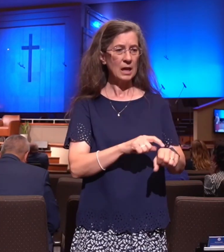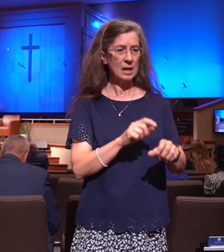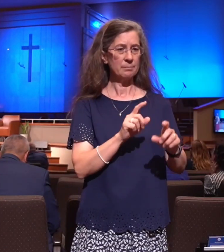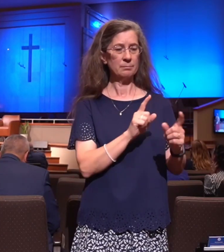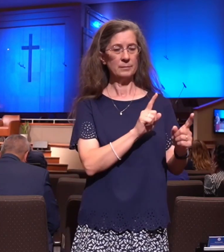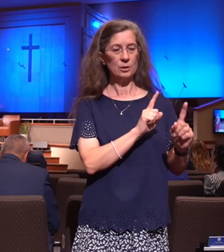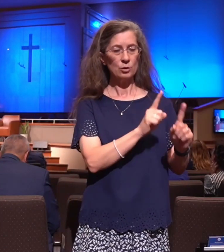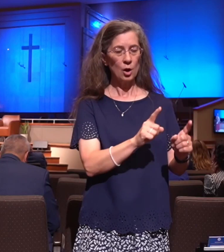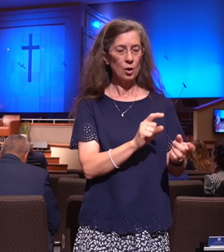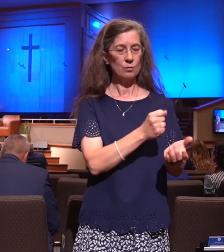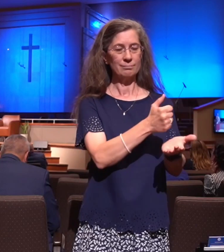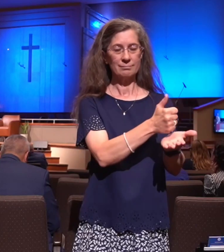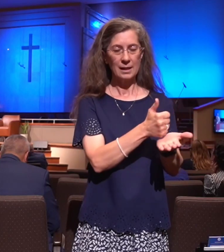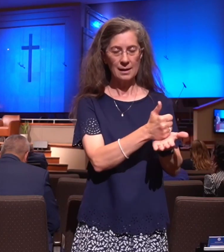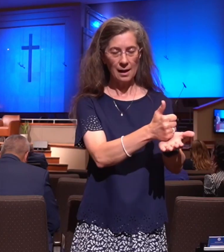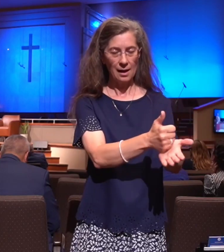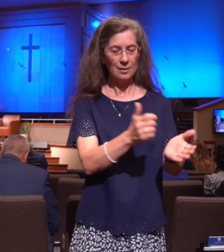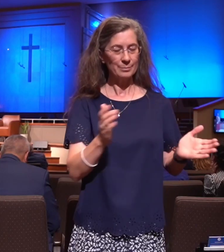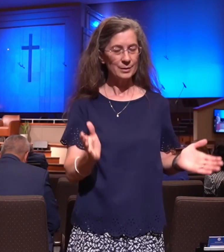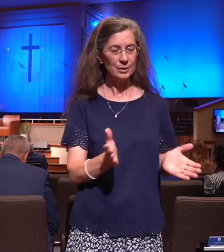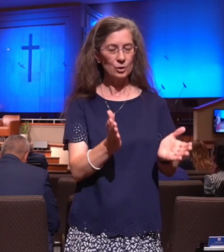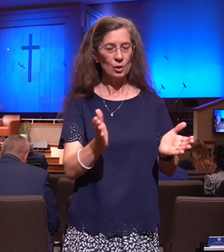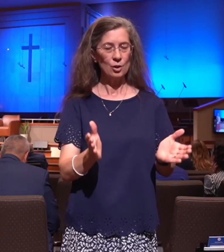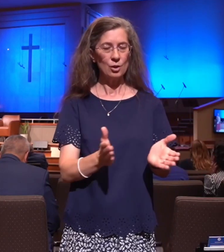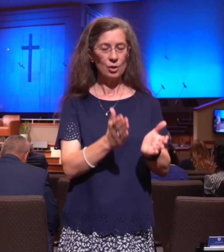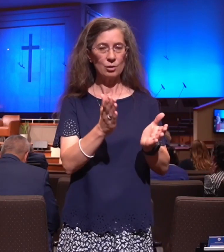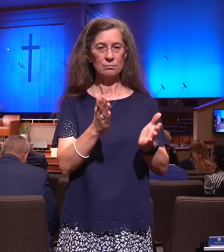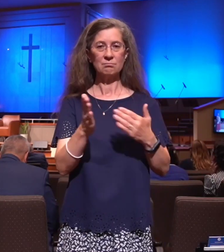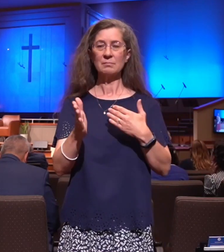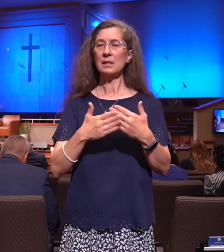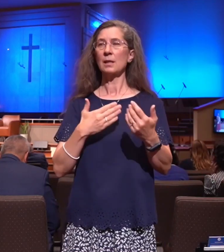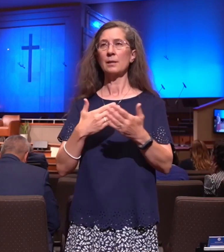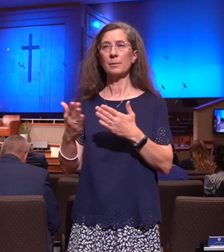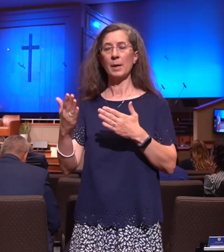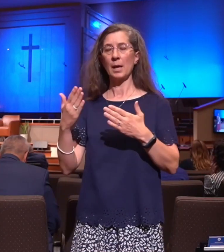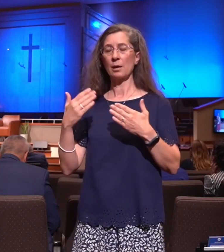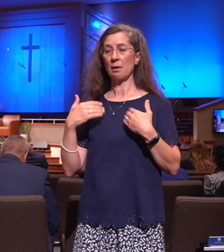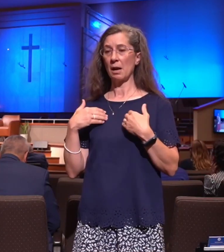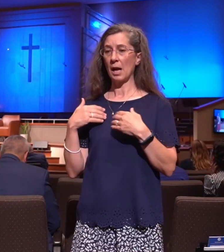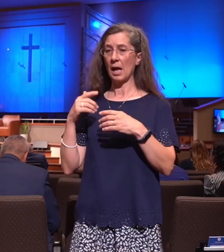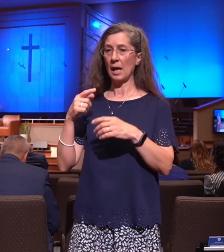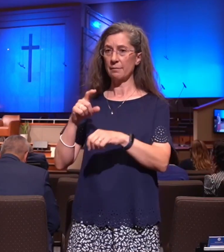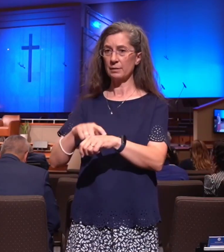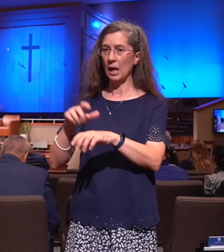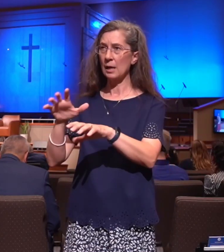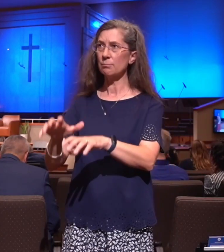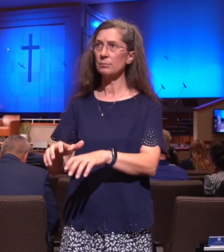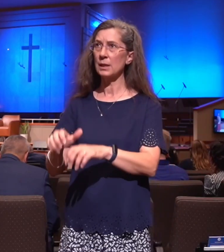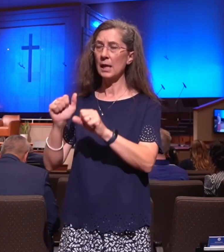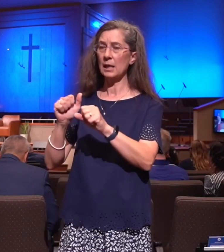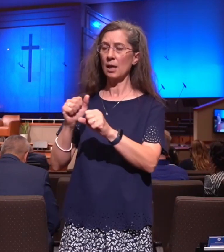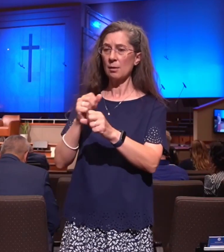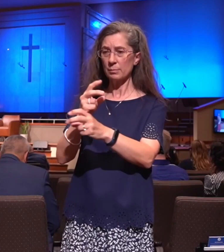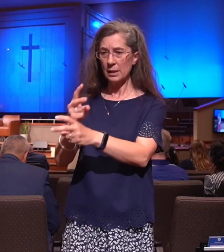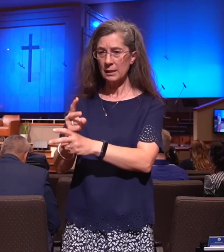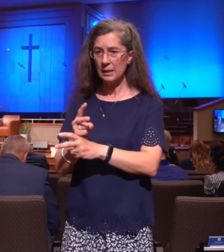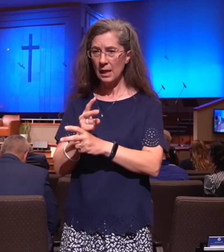Even if we found the time to care, would